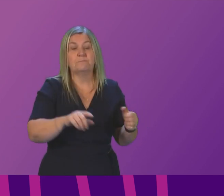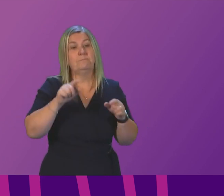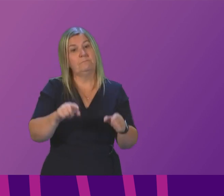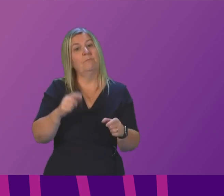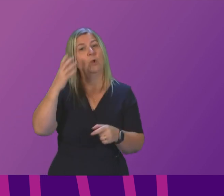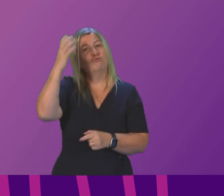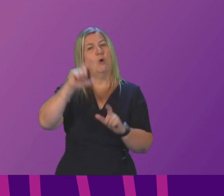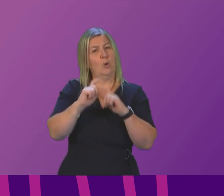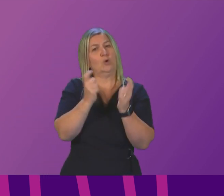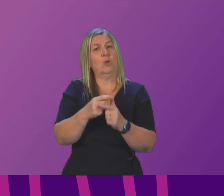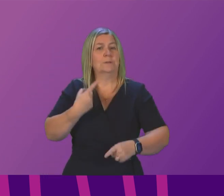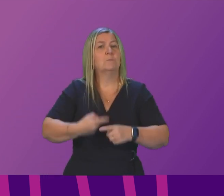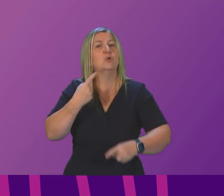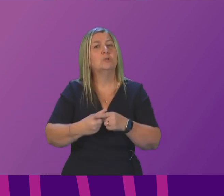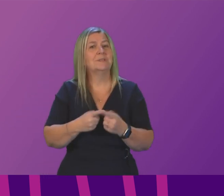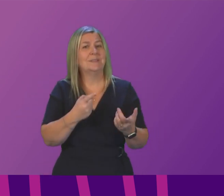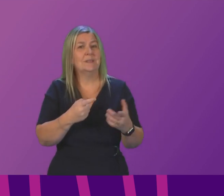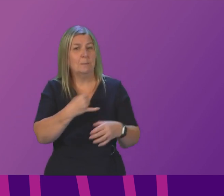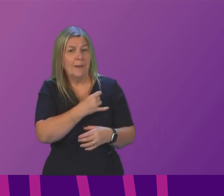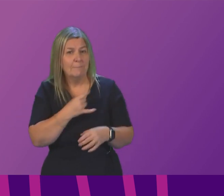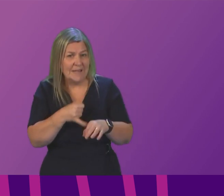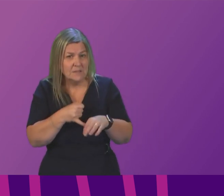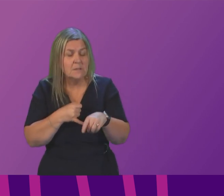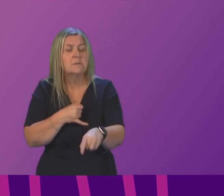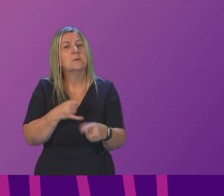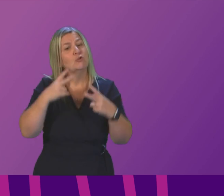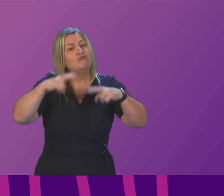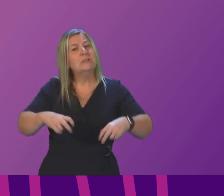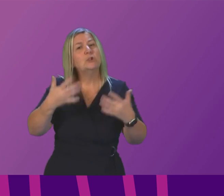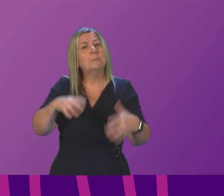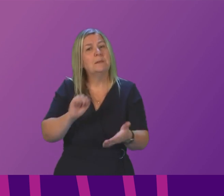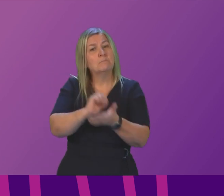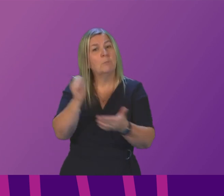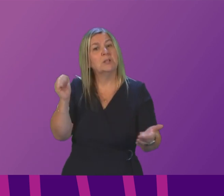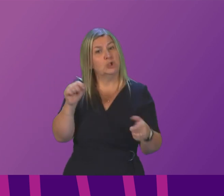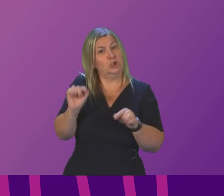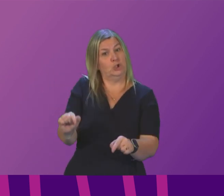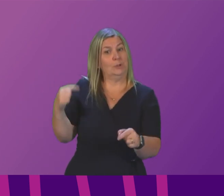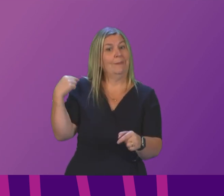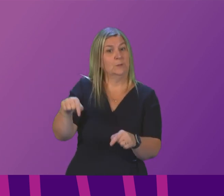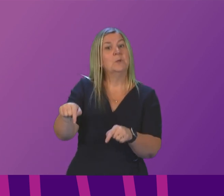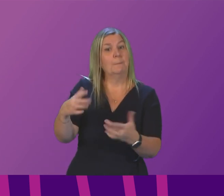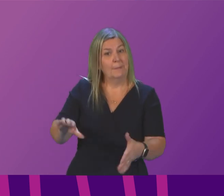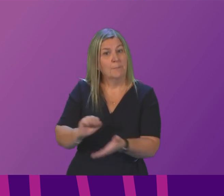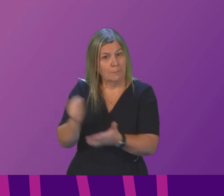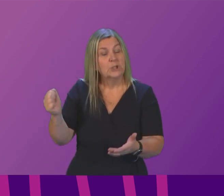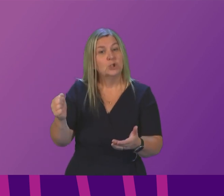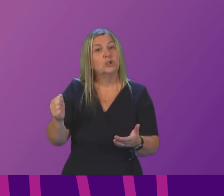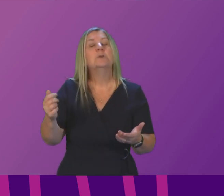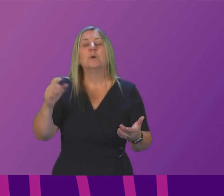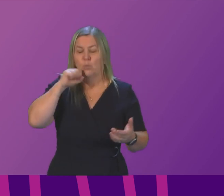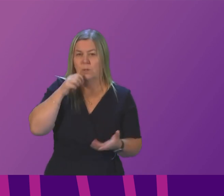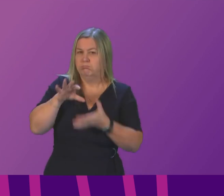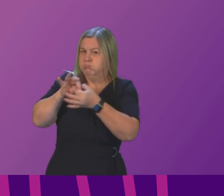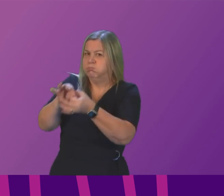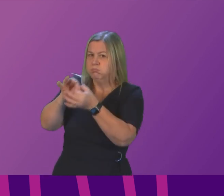College of Emergency Medicine there was research published by the Royal College this week which we will be engaging with them